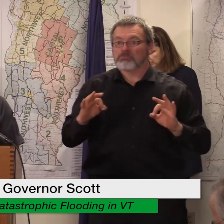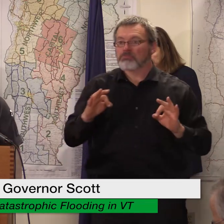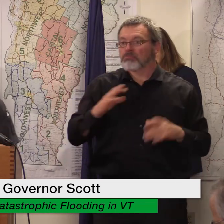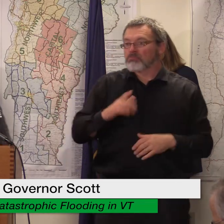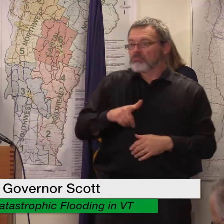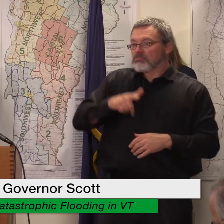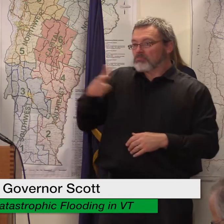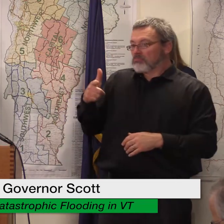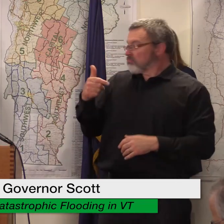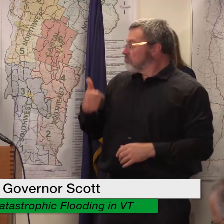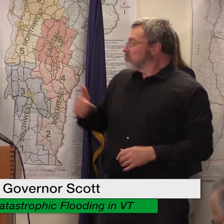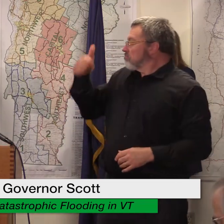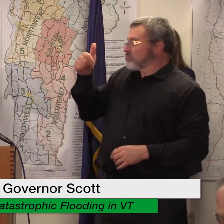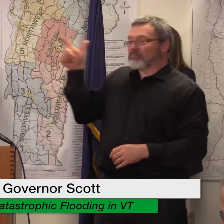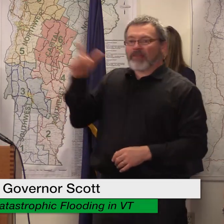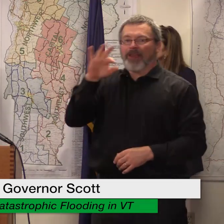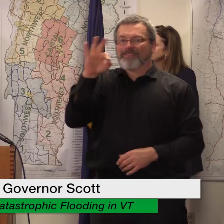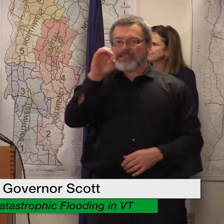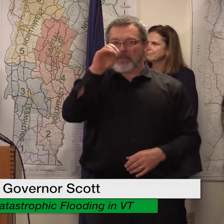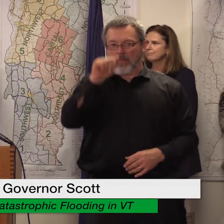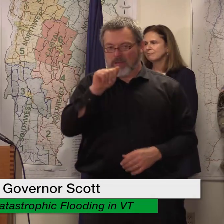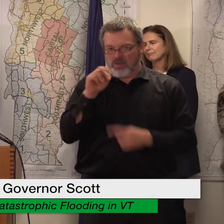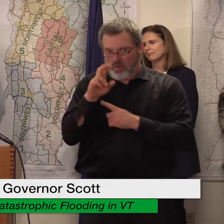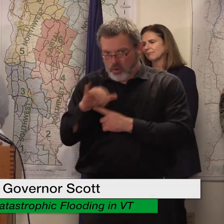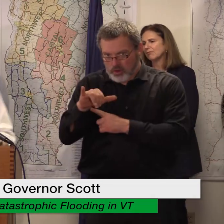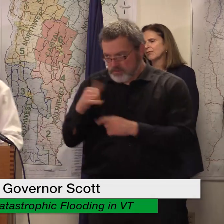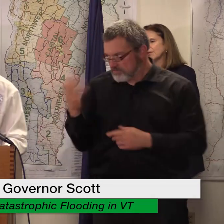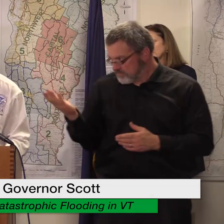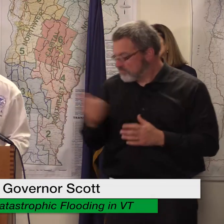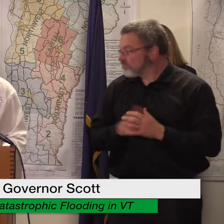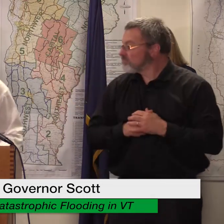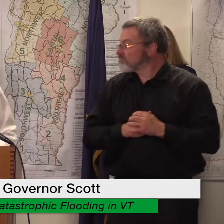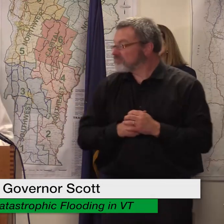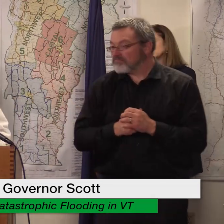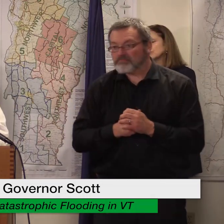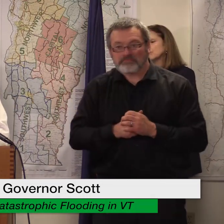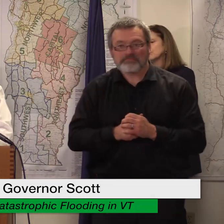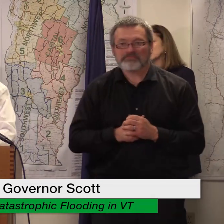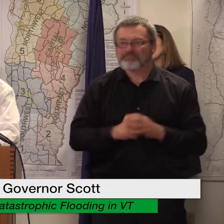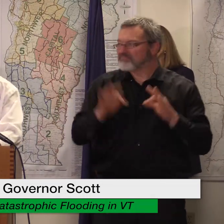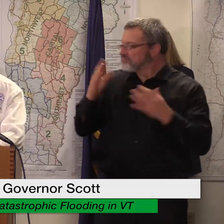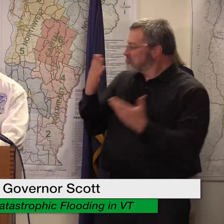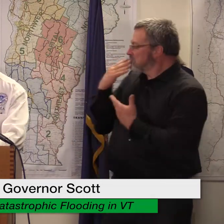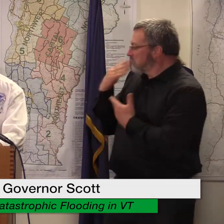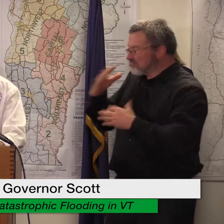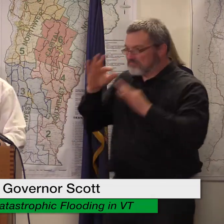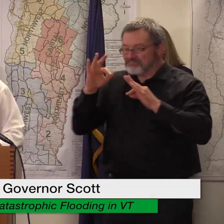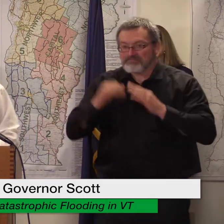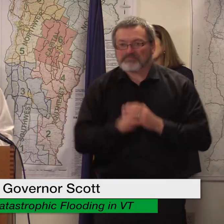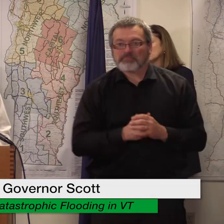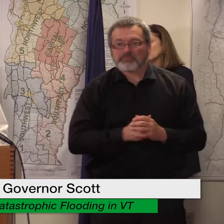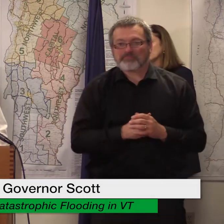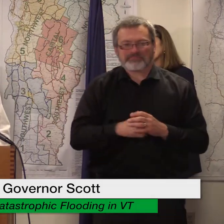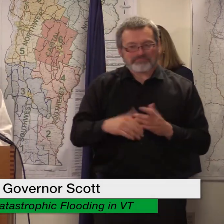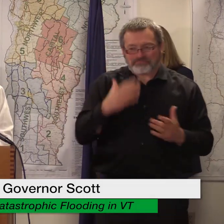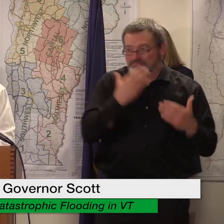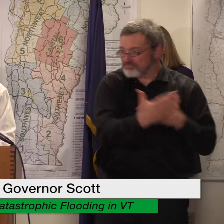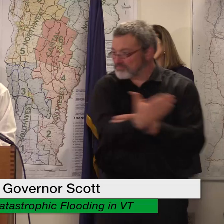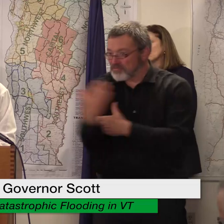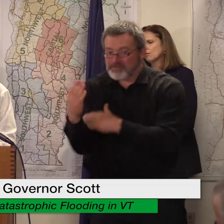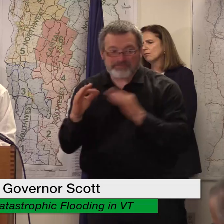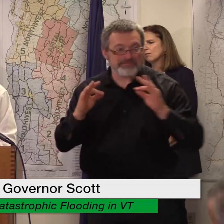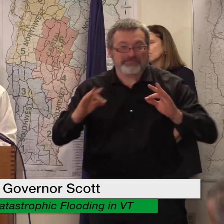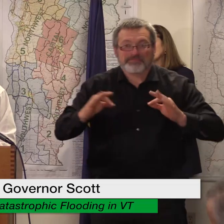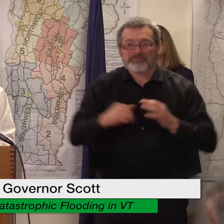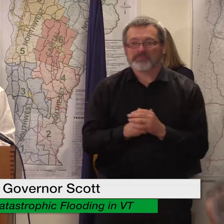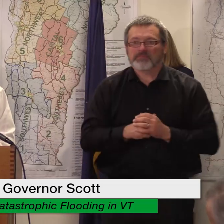roy thank you commissioner good morning on the 14th of july the